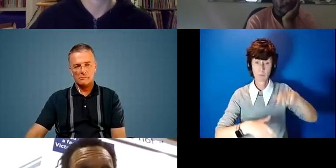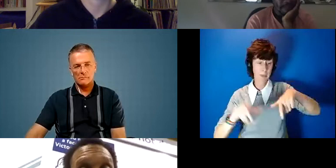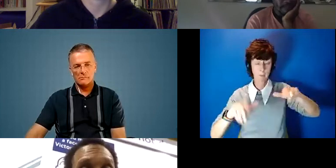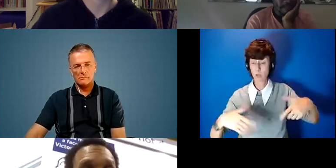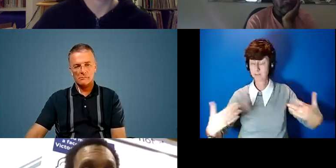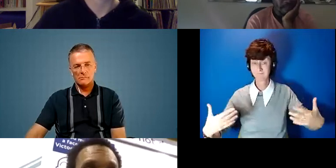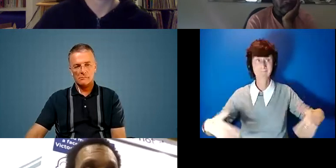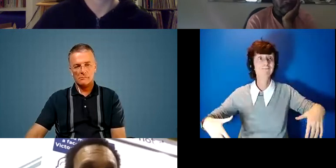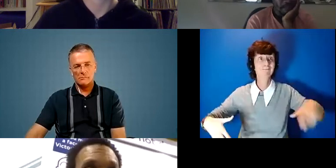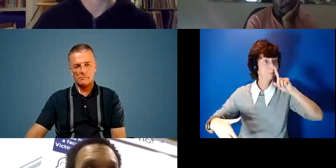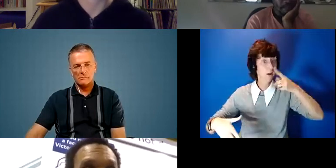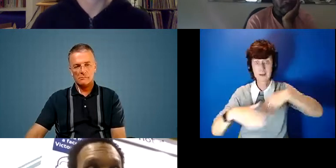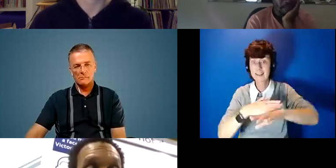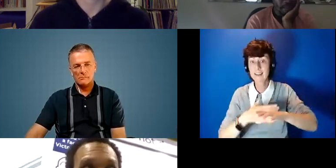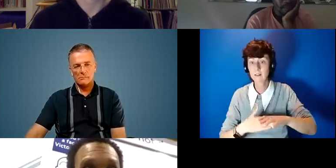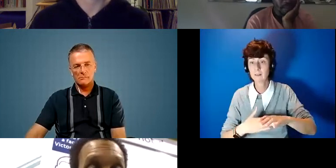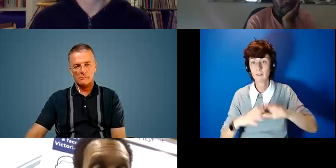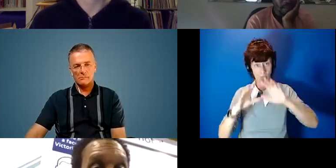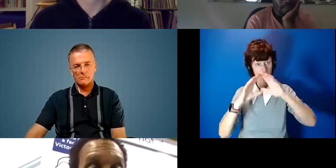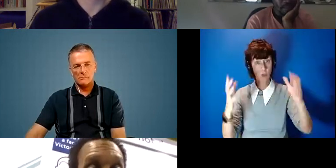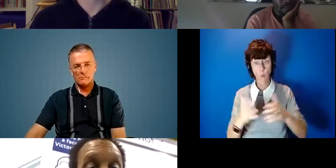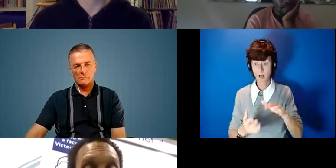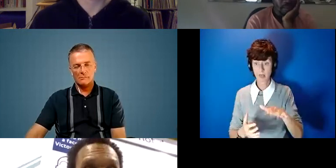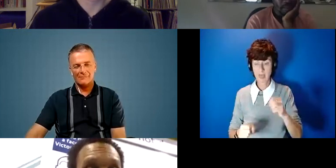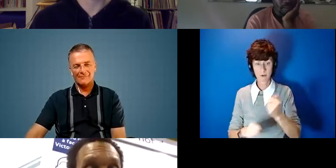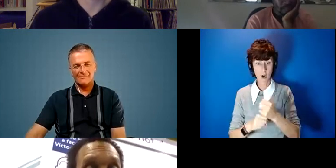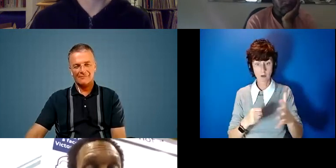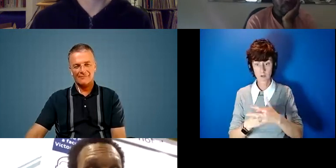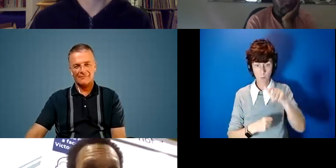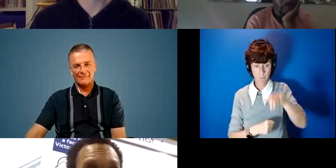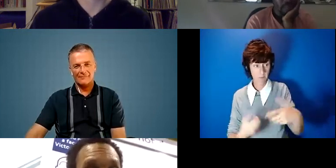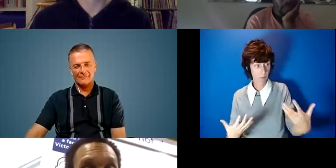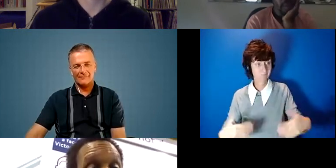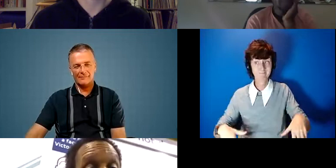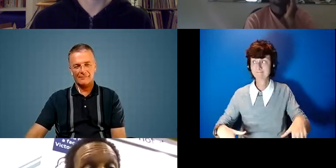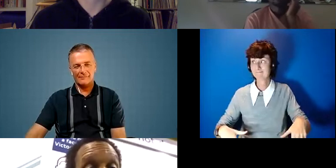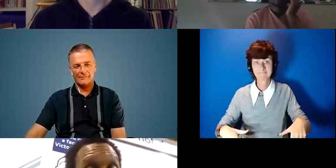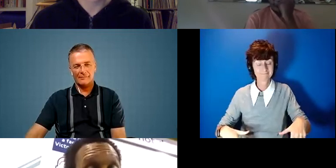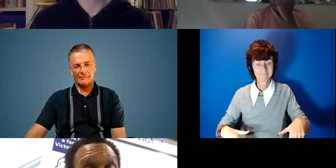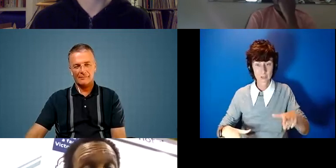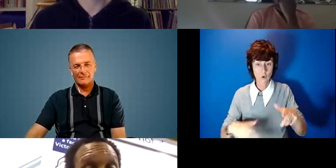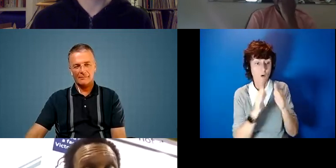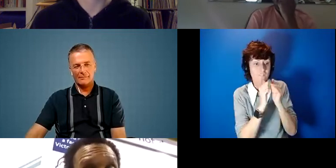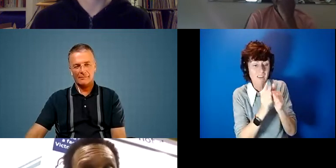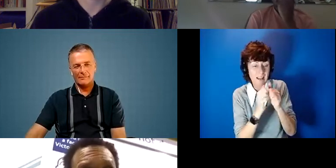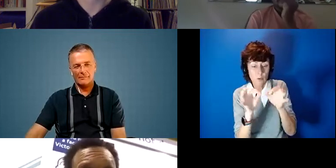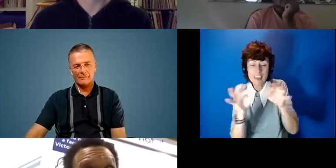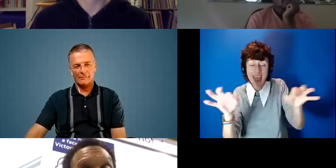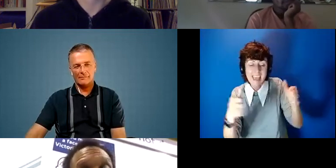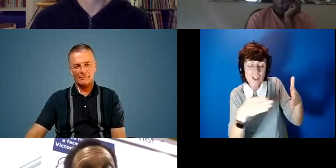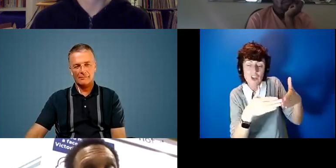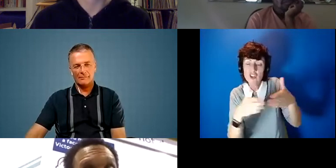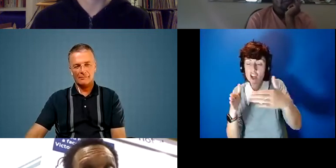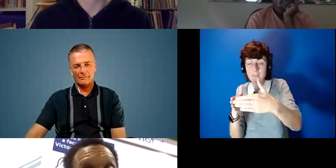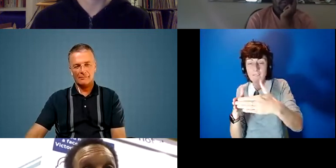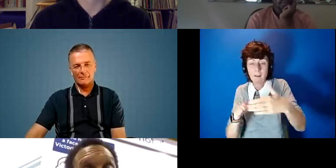it was almost like the rest of the world was there but people from glasgow weren't so what i did was actually this concept of valuing the edges or valuing the marginal which is what